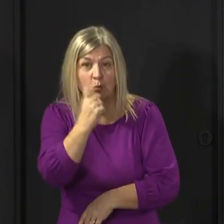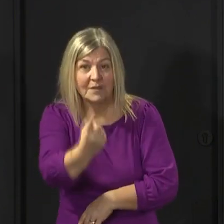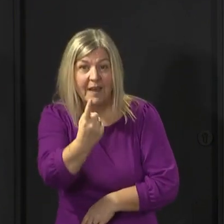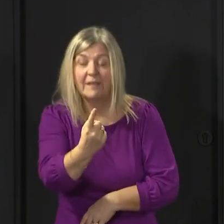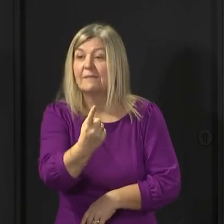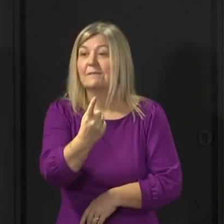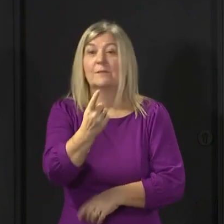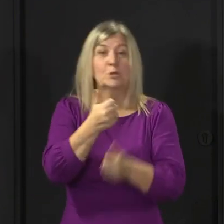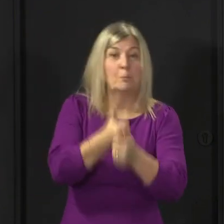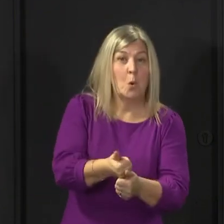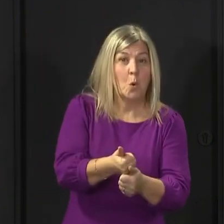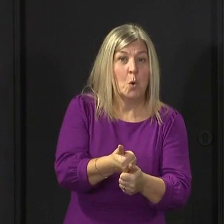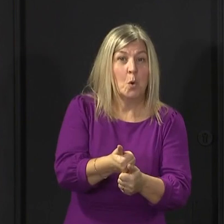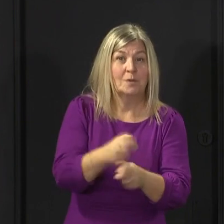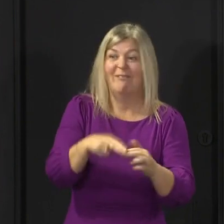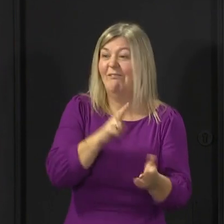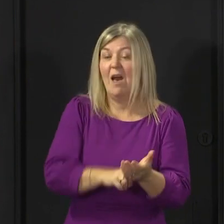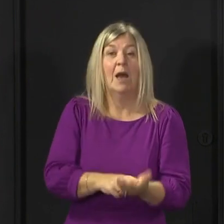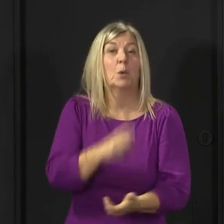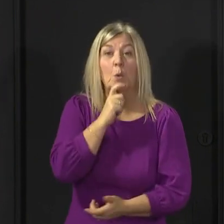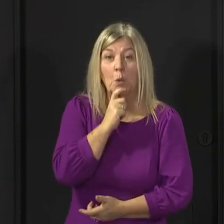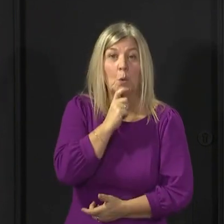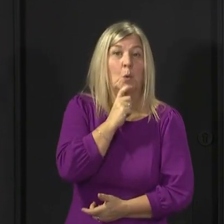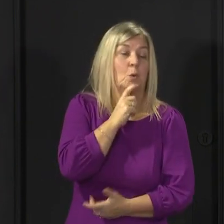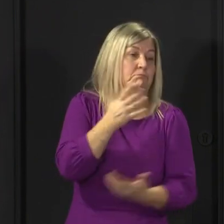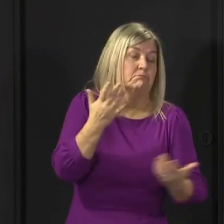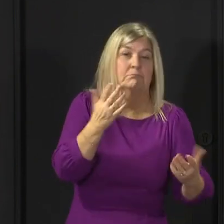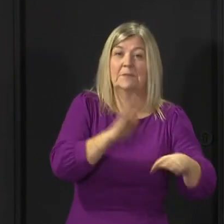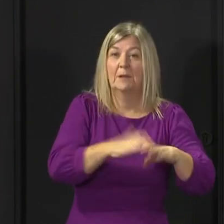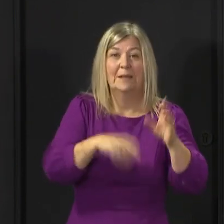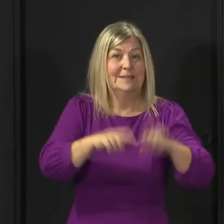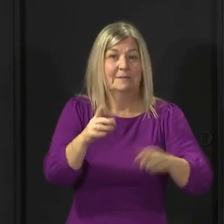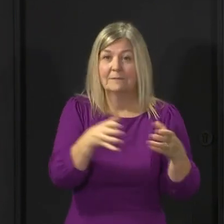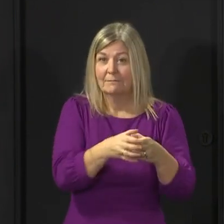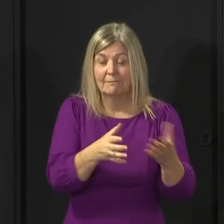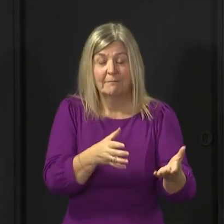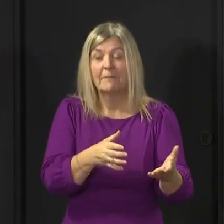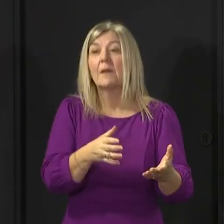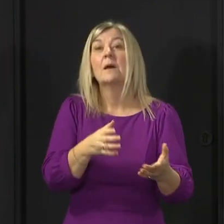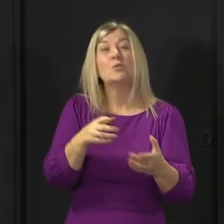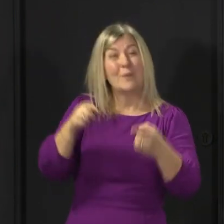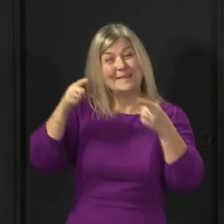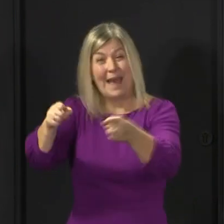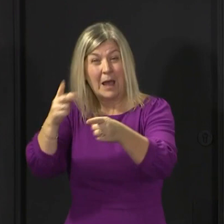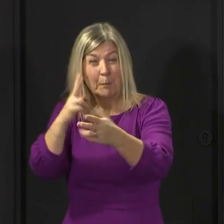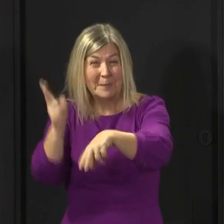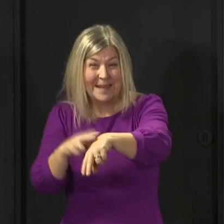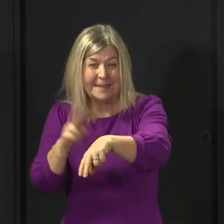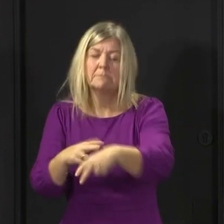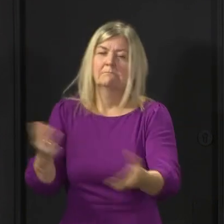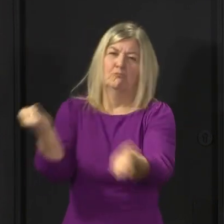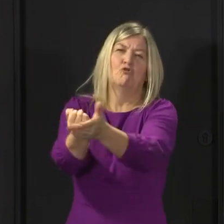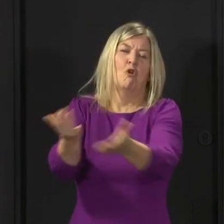a New United fan, no fan of football at all. Anybody who attacks police officers is doing wrong.